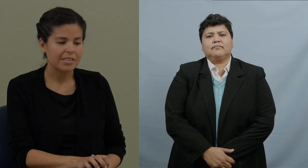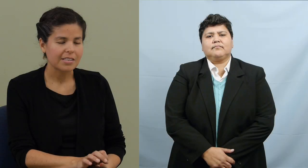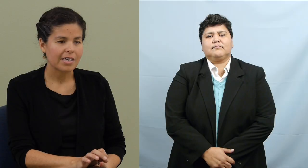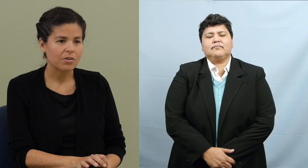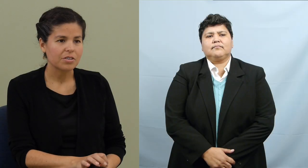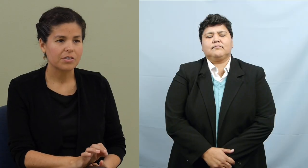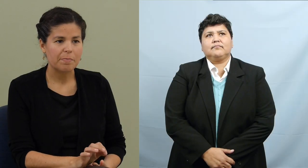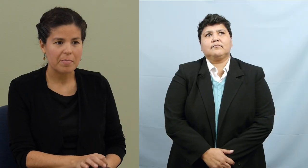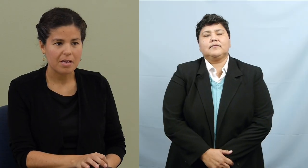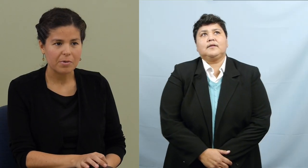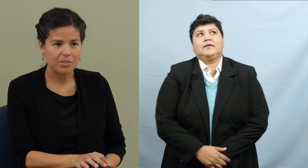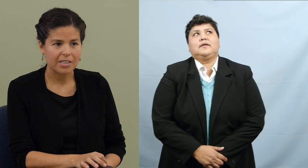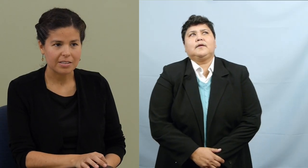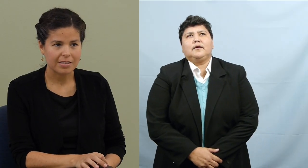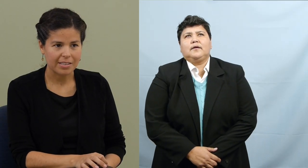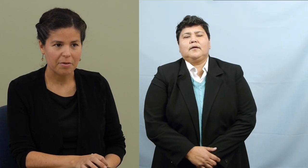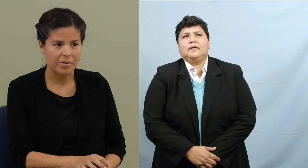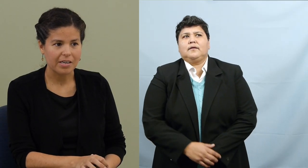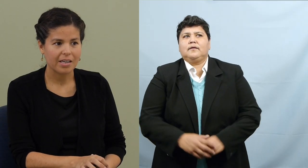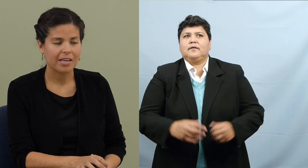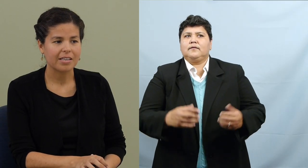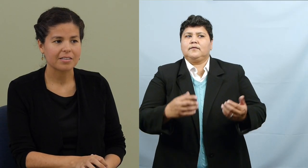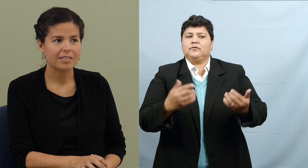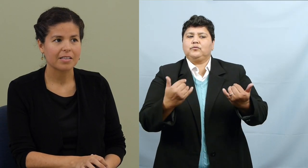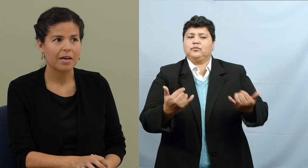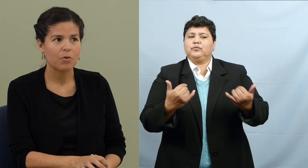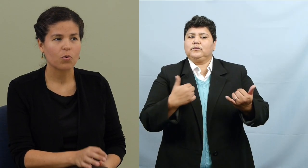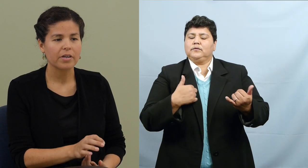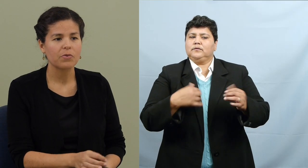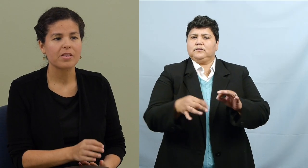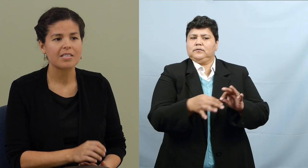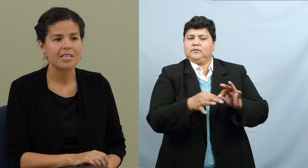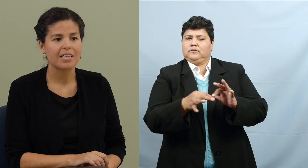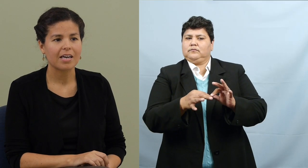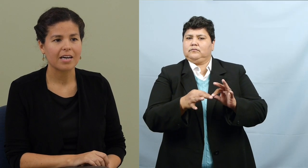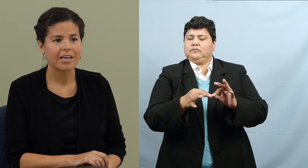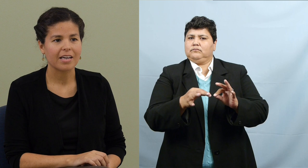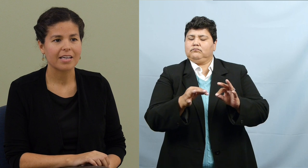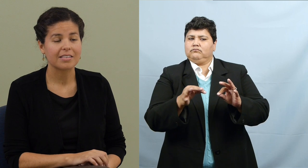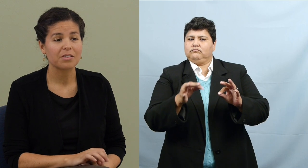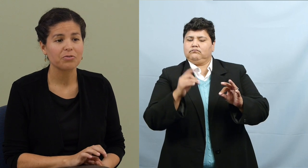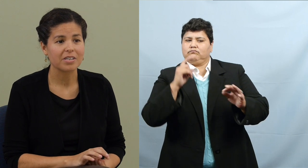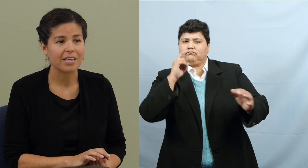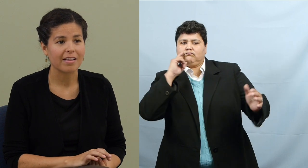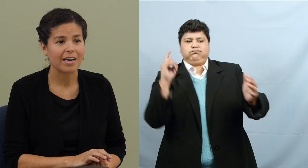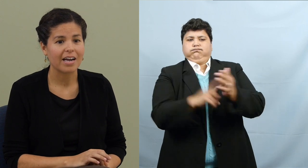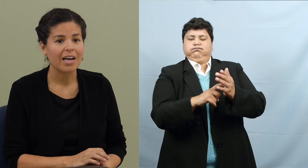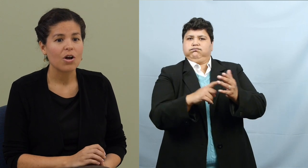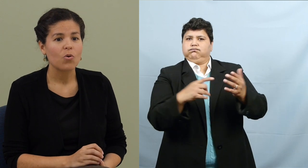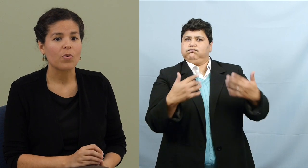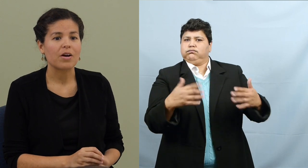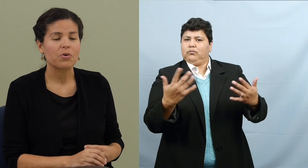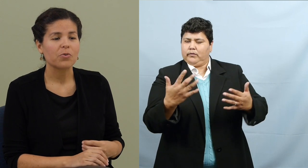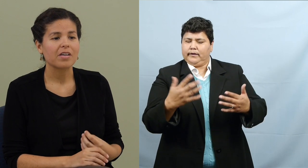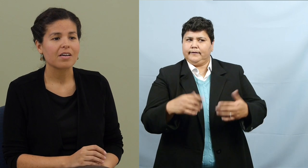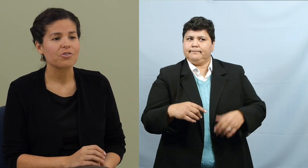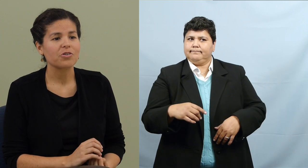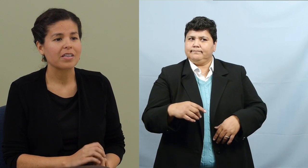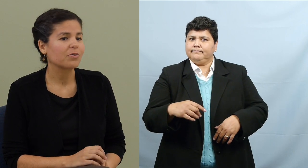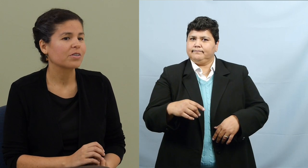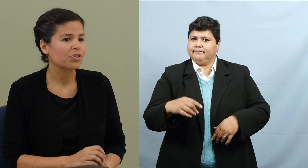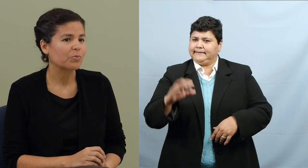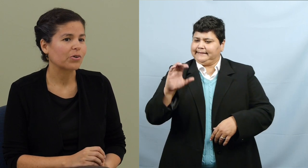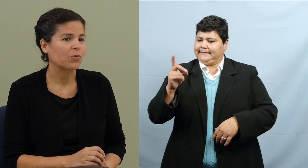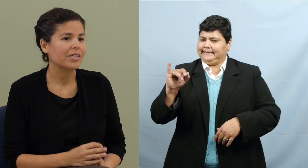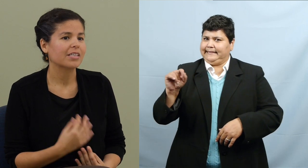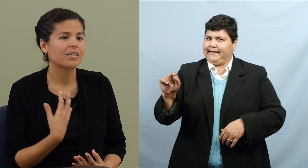What sticks out to me about today's assignment is working with a CDI is different in that when I work with another